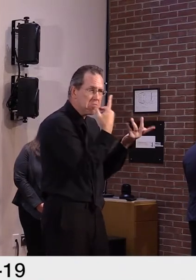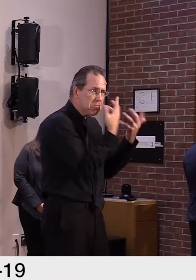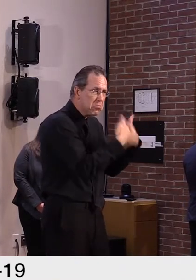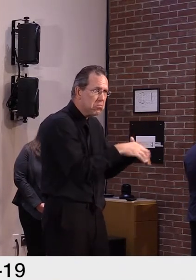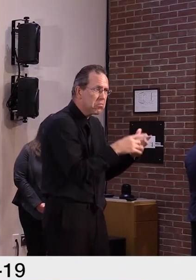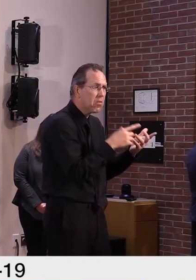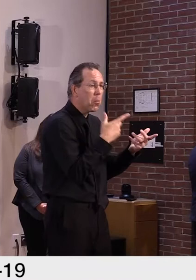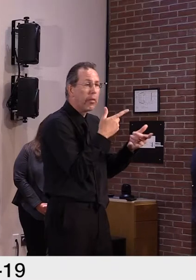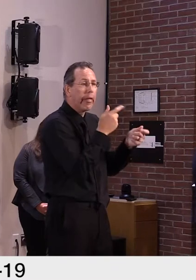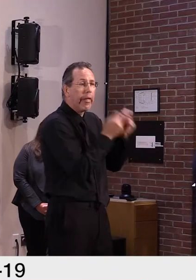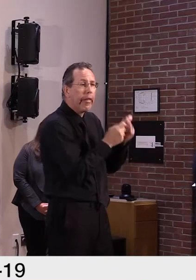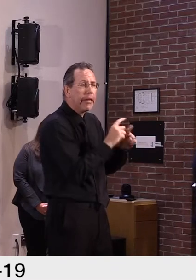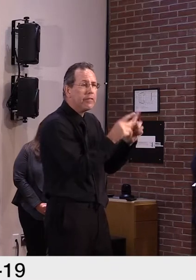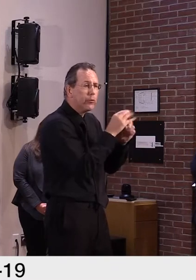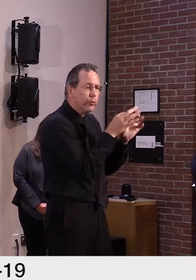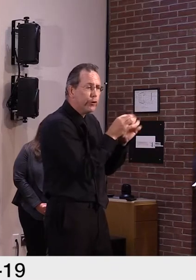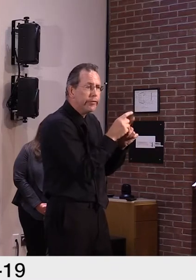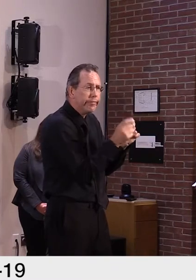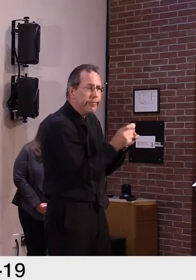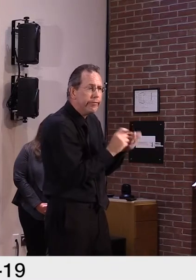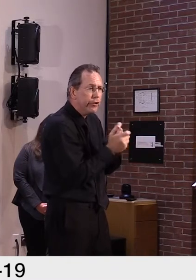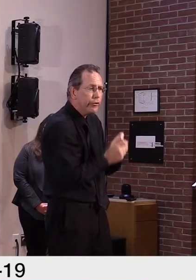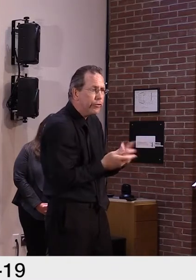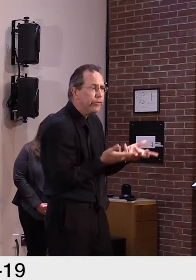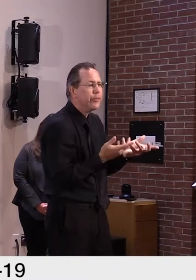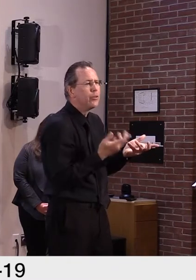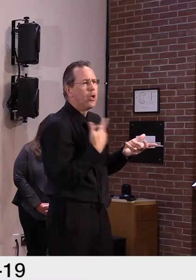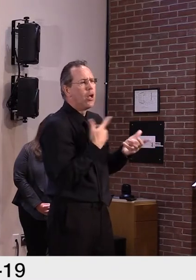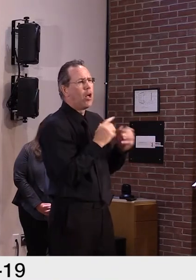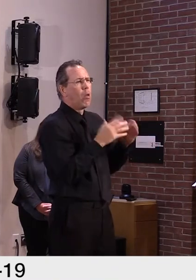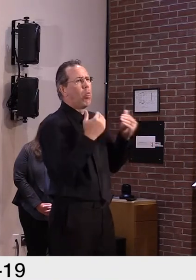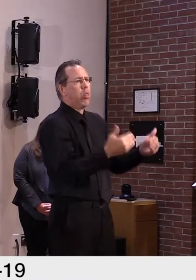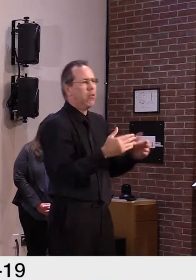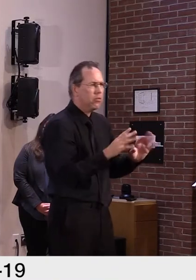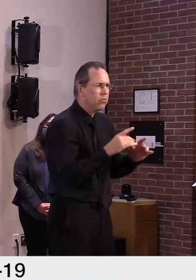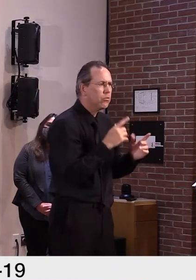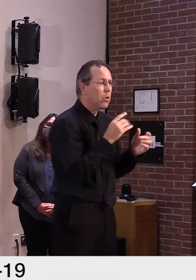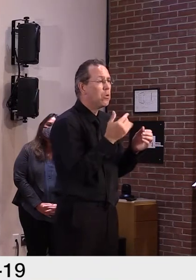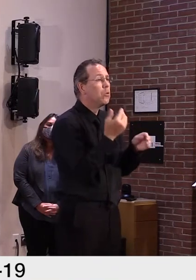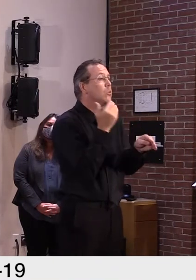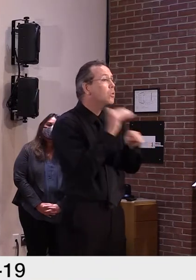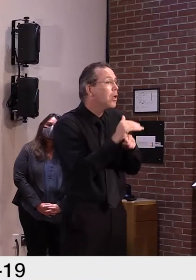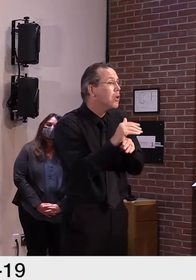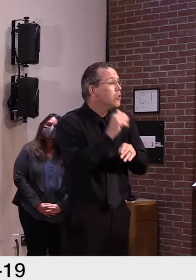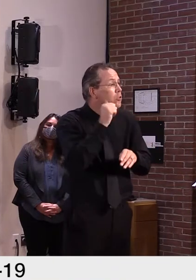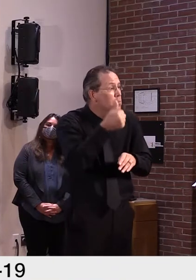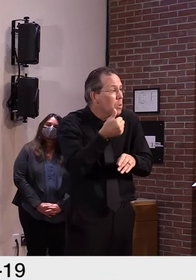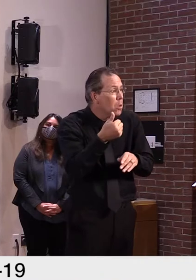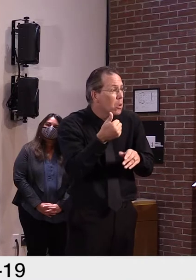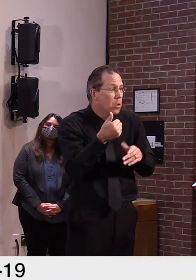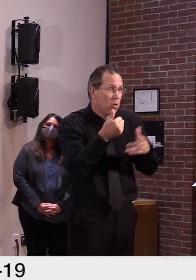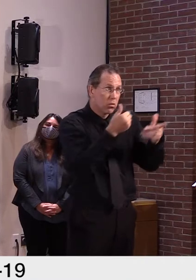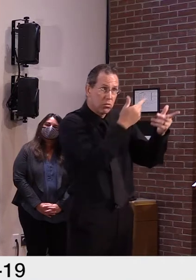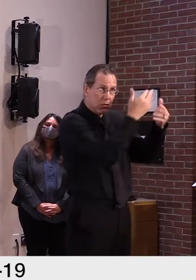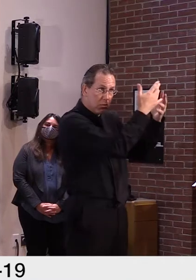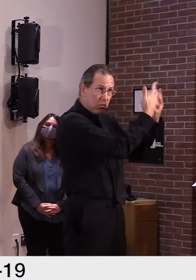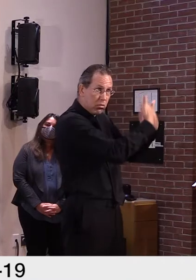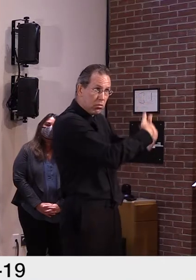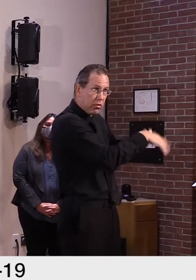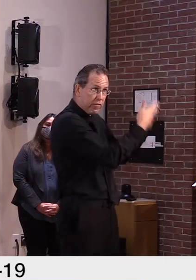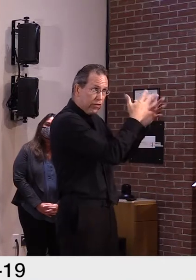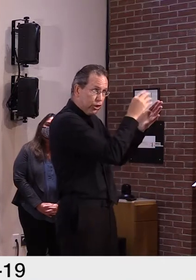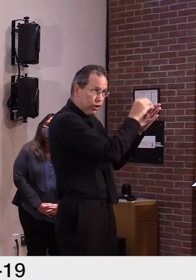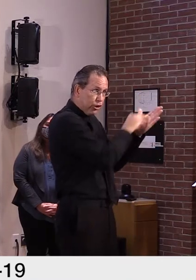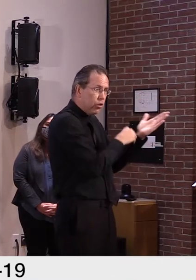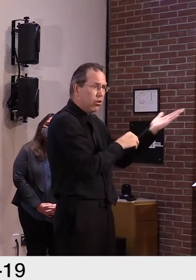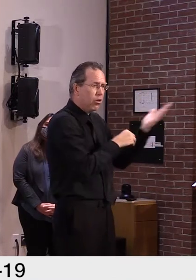So we'll know a lot more, hopefully tonight or tomorrow, whenever they adjourn, and then make a determination as to what